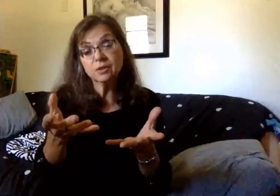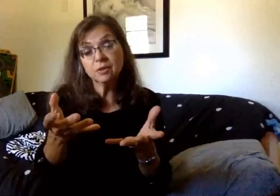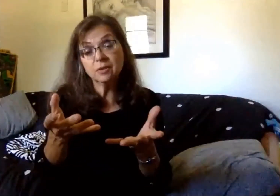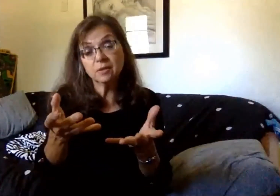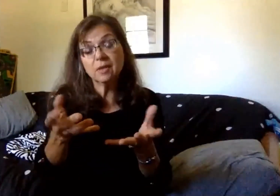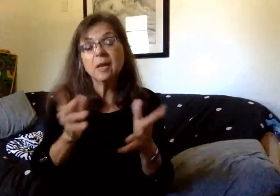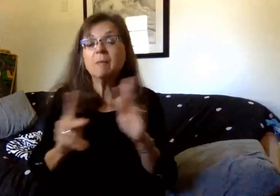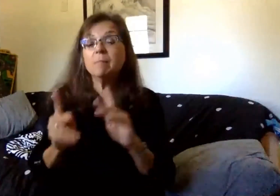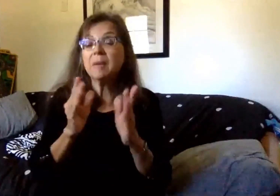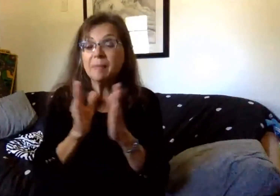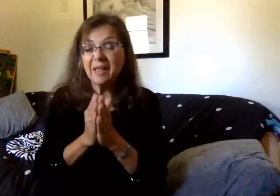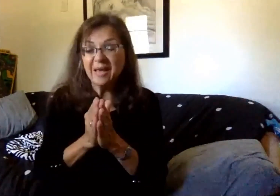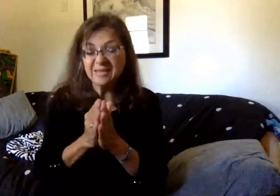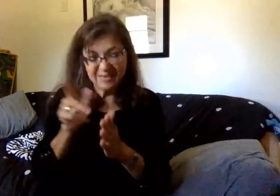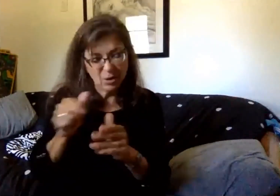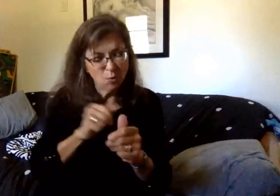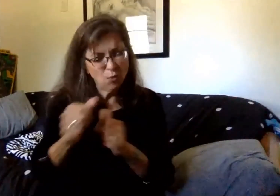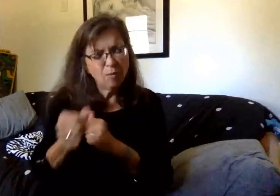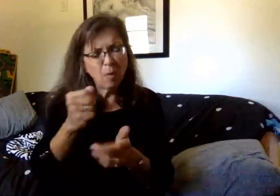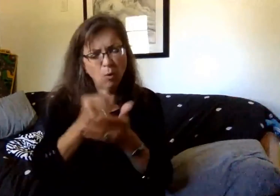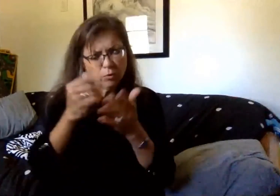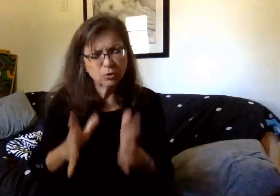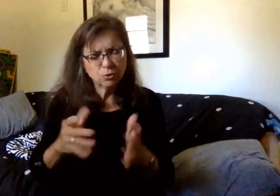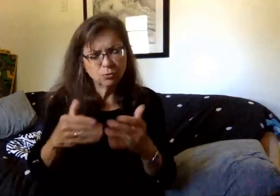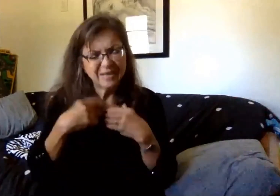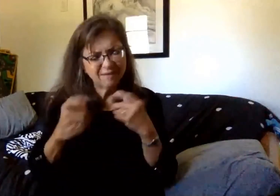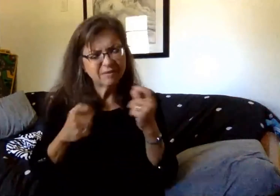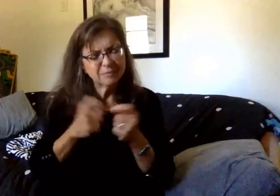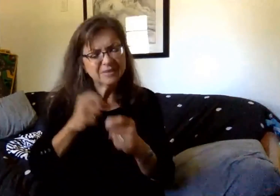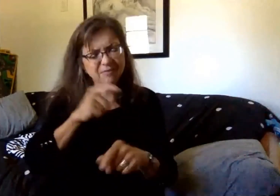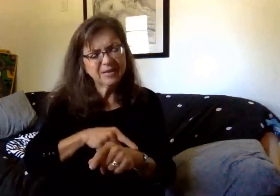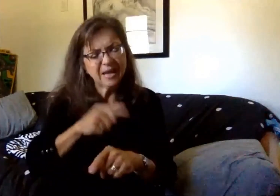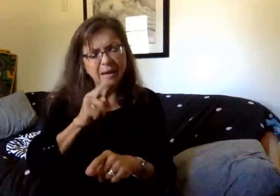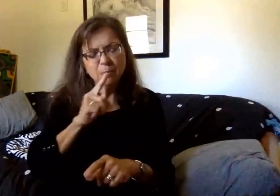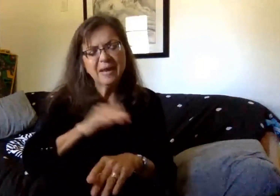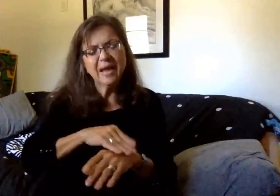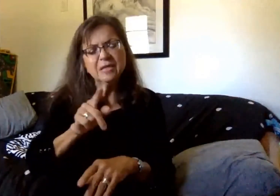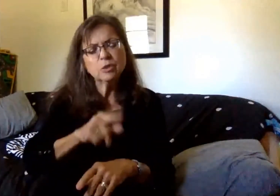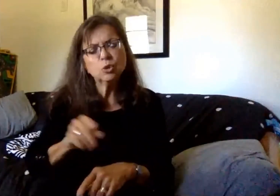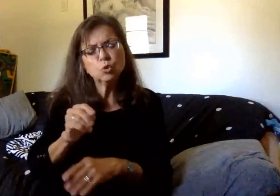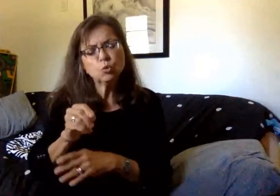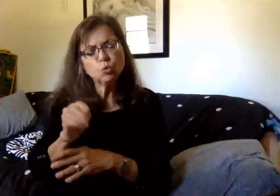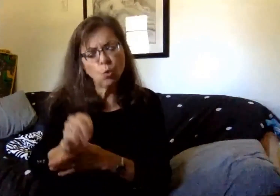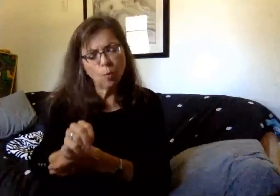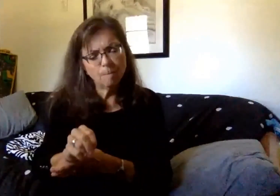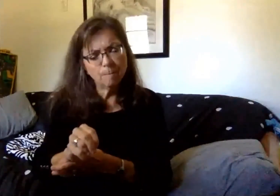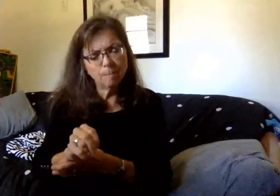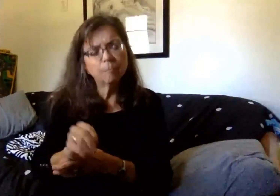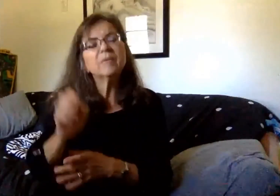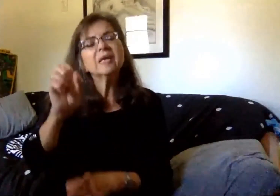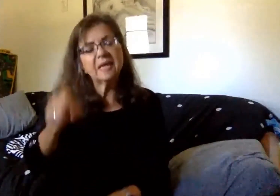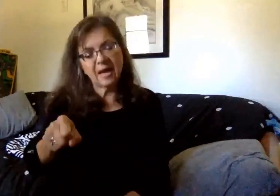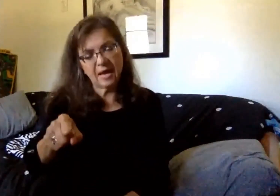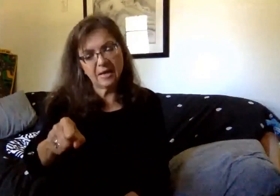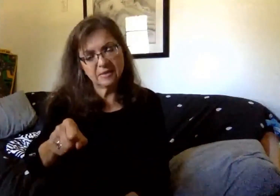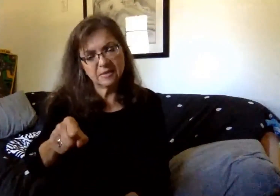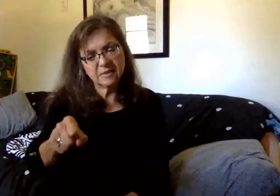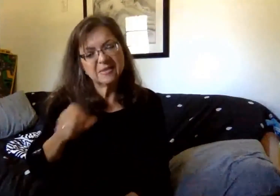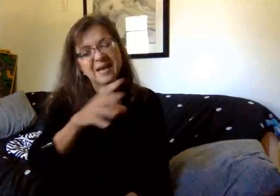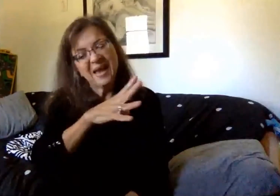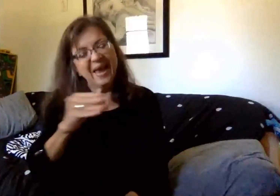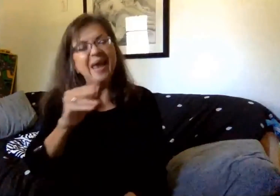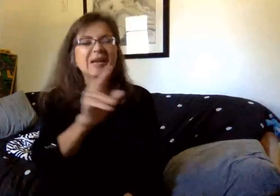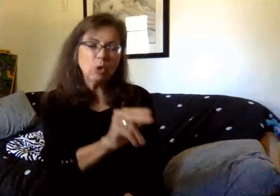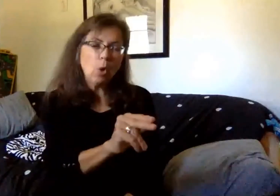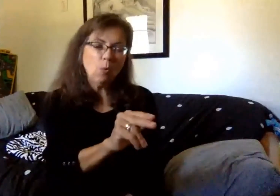question was asked, will remote students have specific times to be on the Zoom for a live teaching during the school day? The answer is yes, and the answer is no.